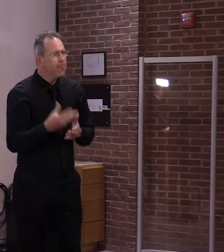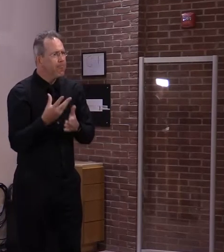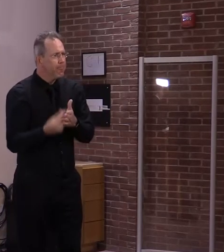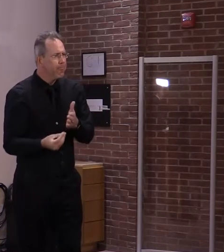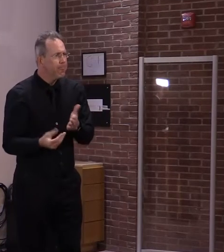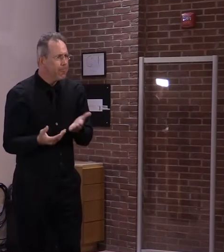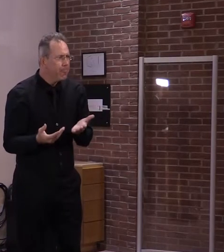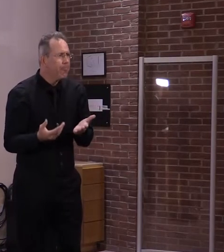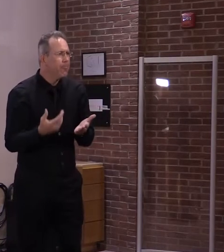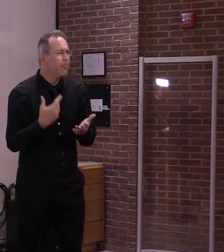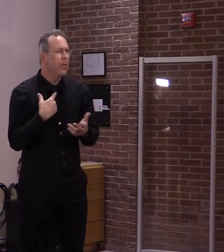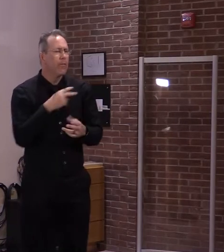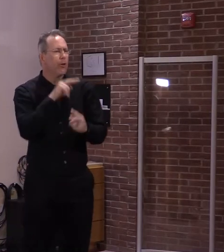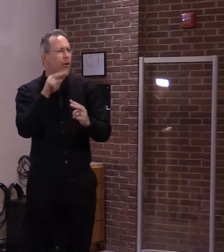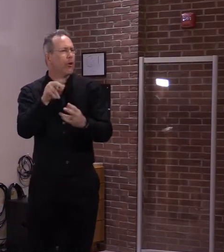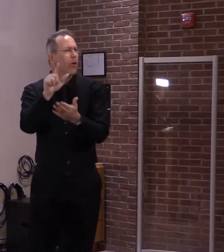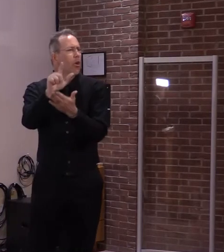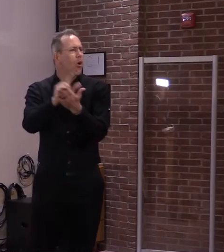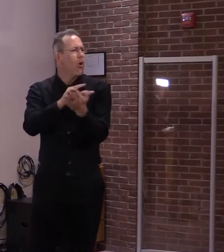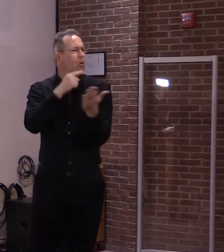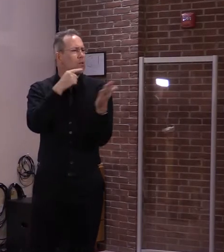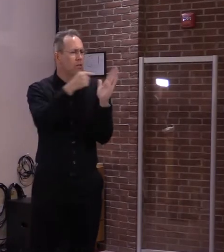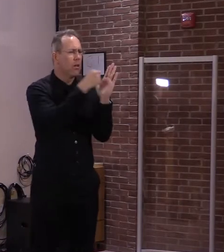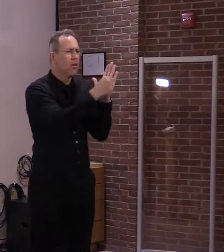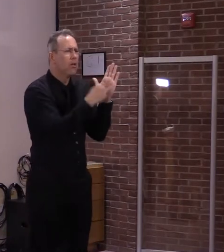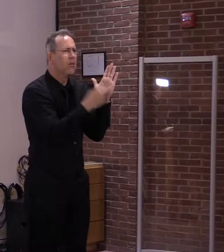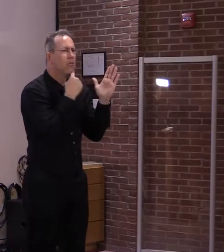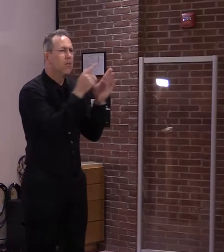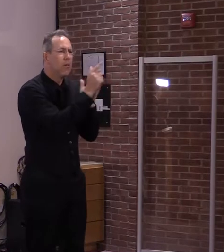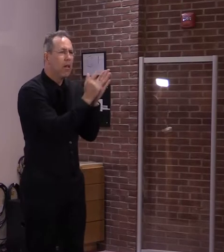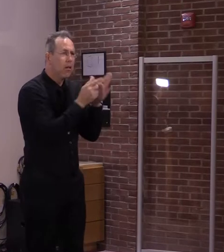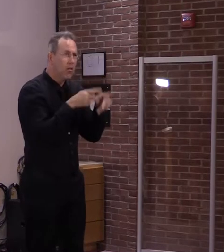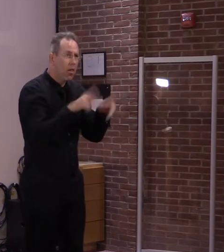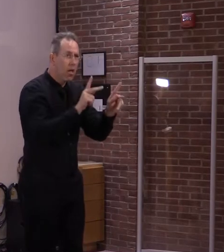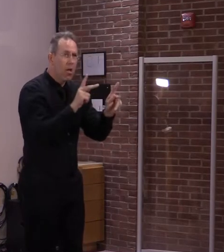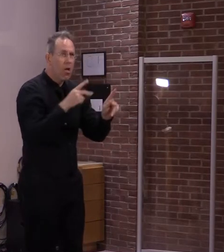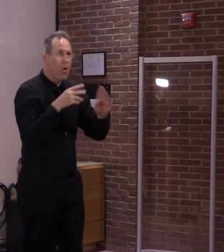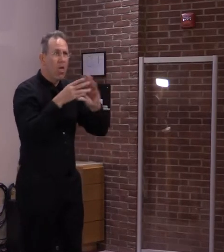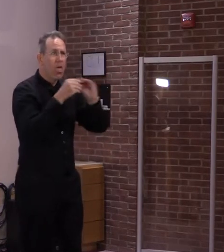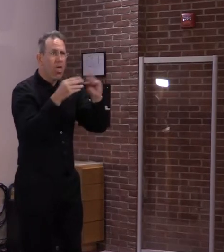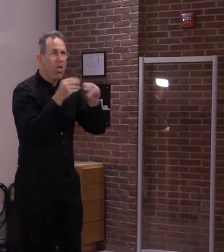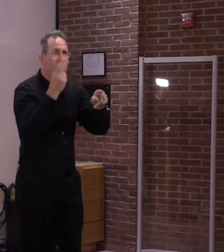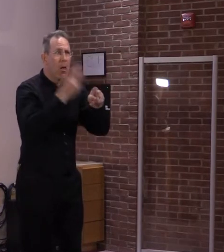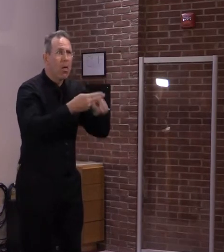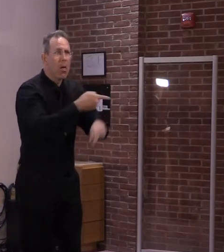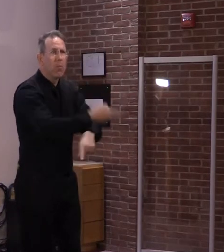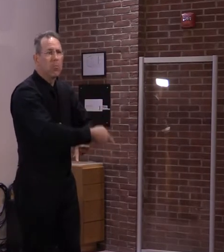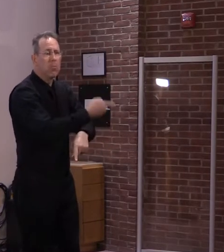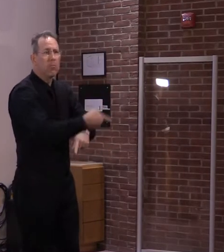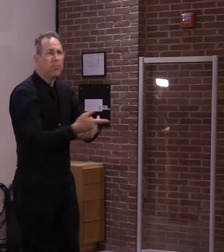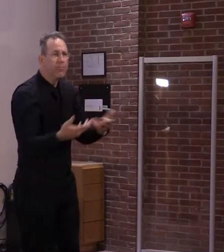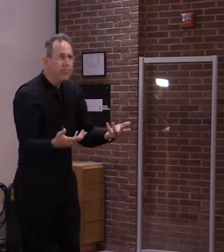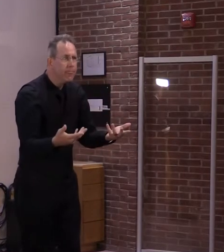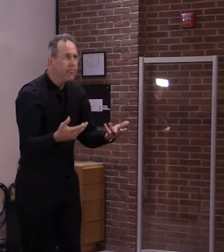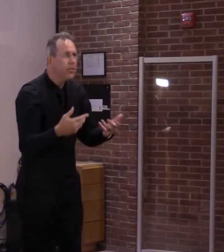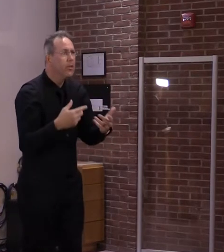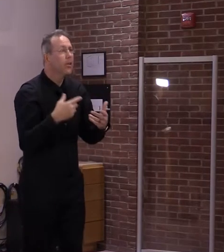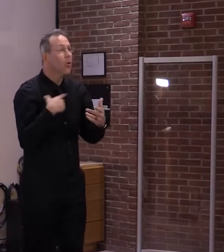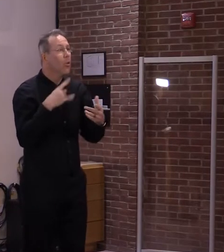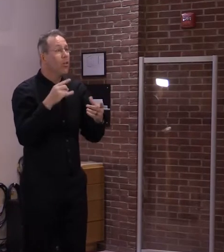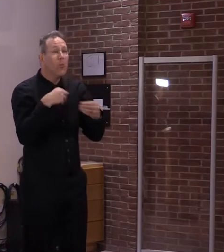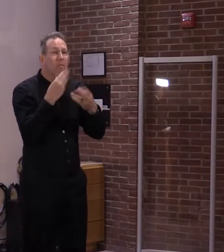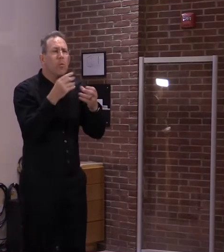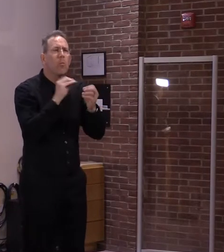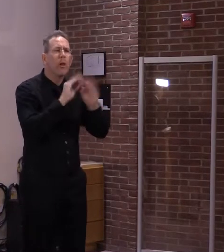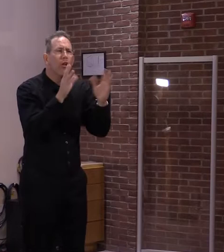The law says that we can't. We don't believe we can. We want to provide more transparency, but we're going to have to